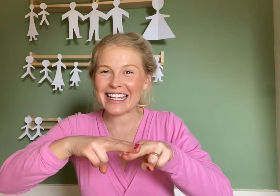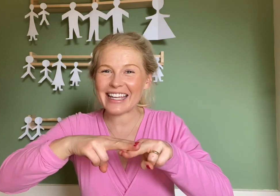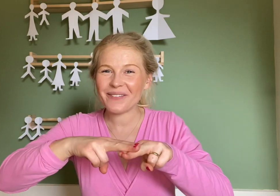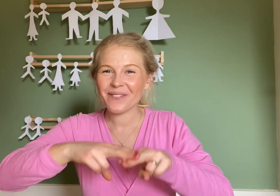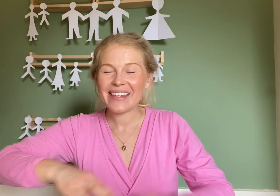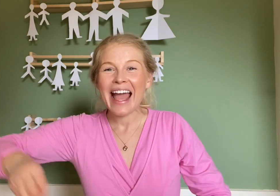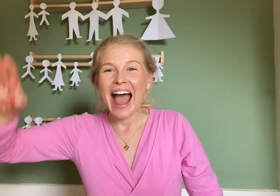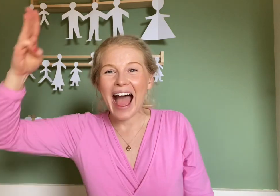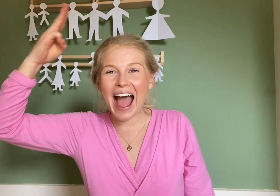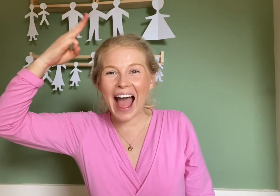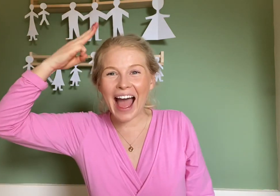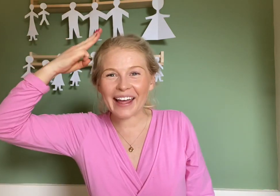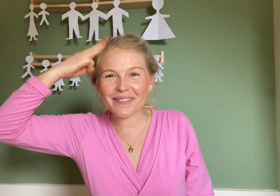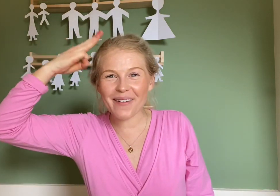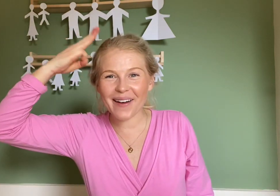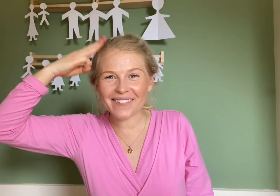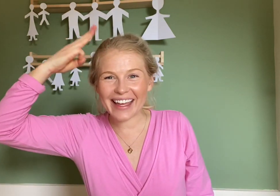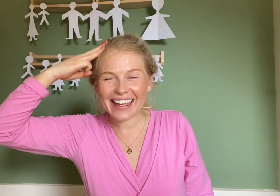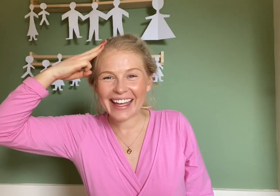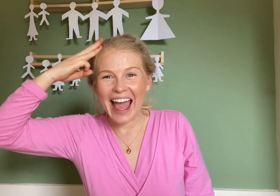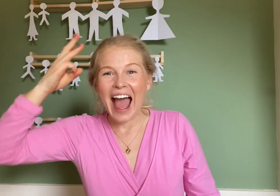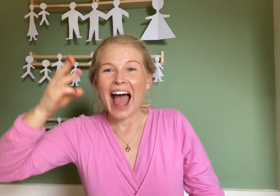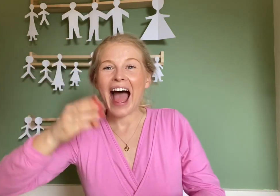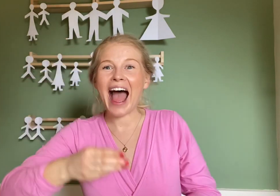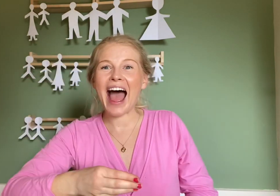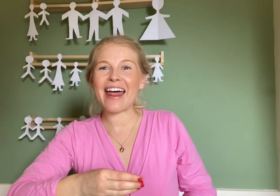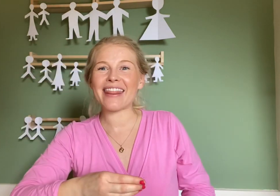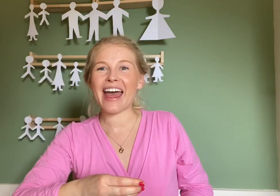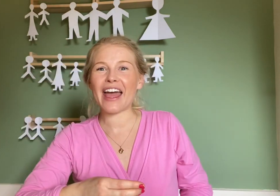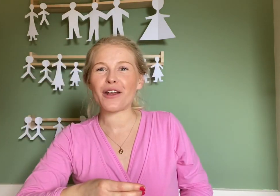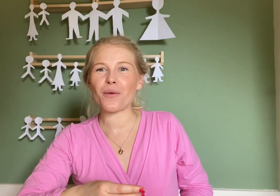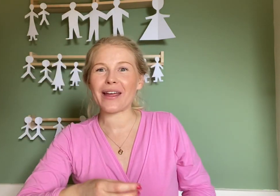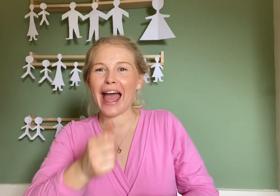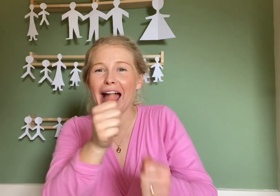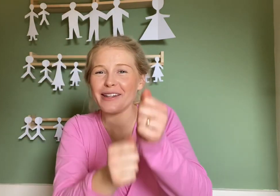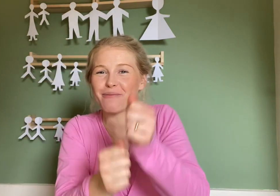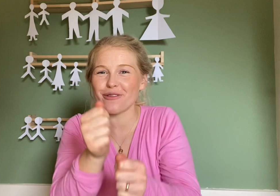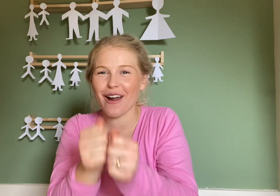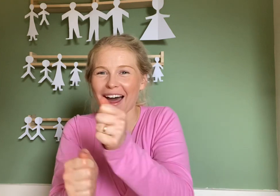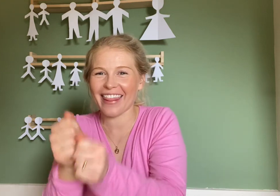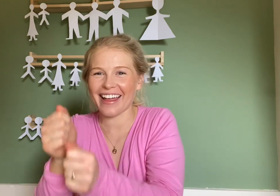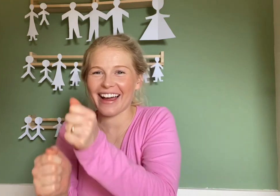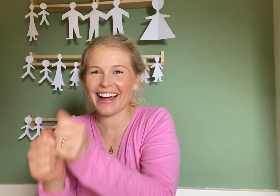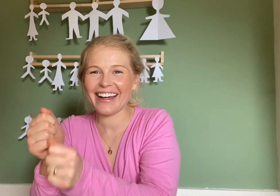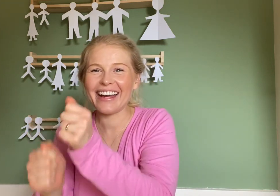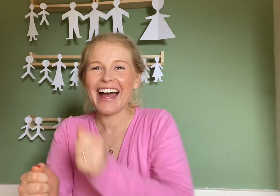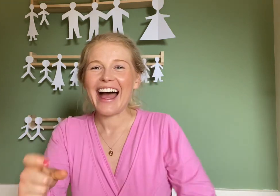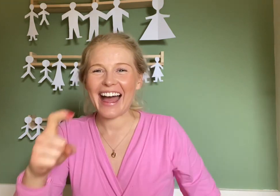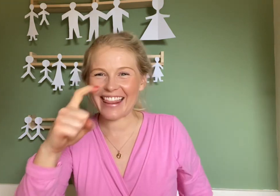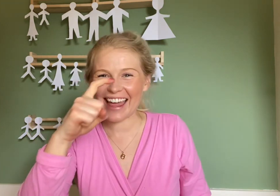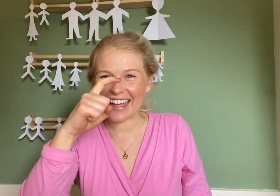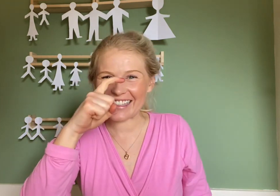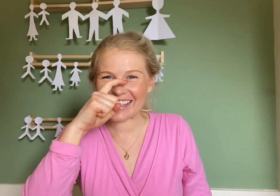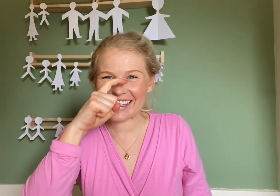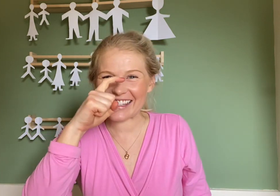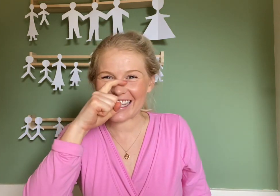and Mummy and then we had Brother and then Sister